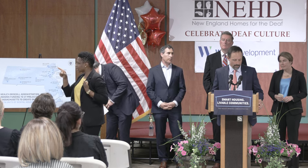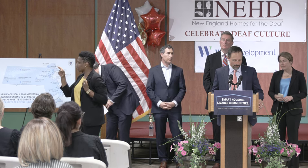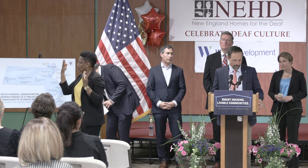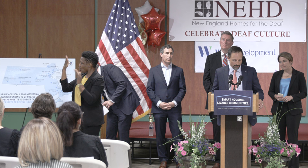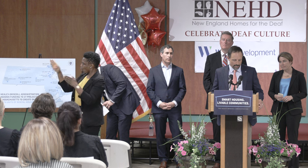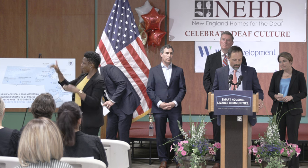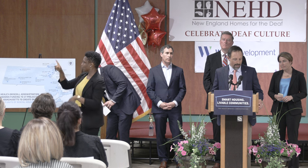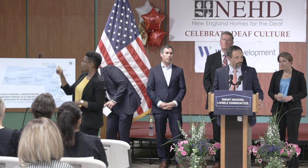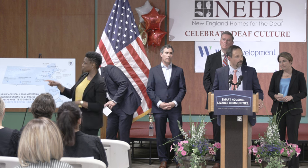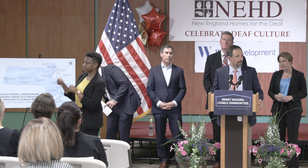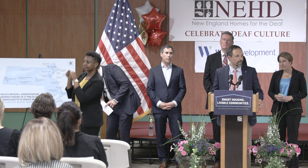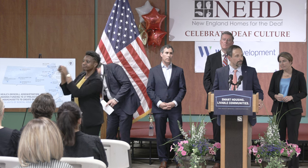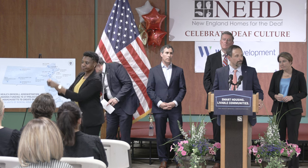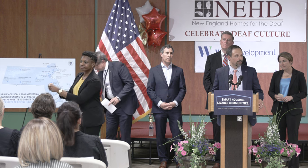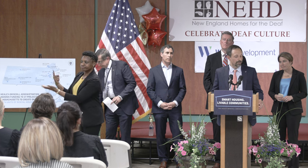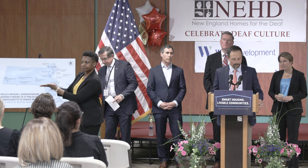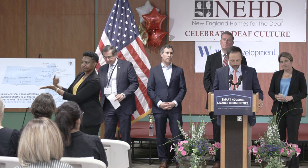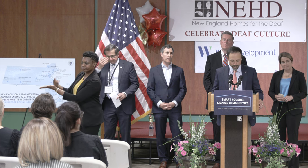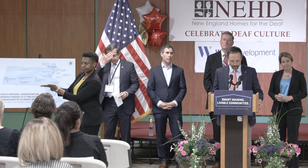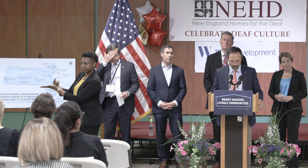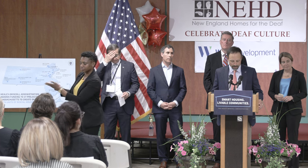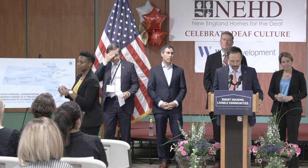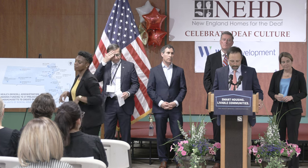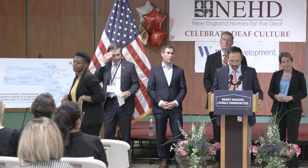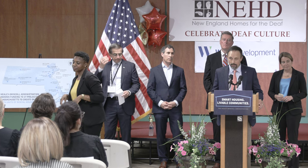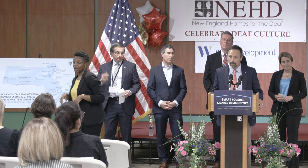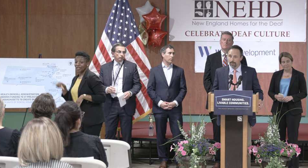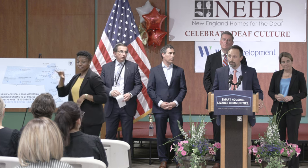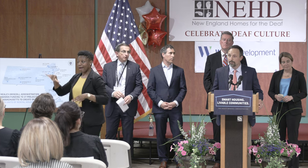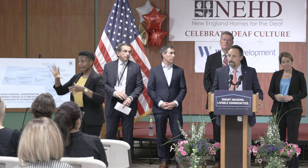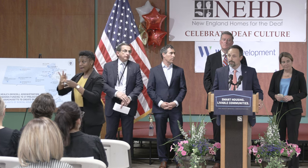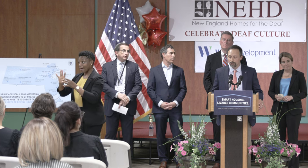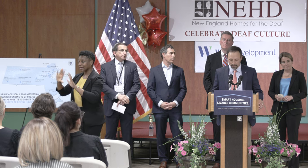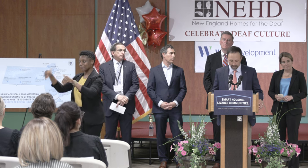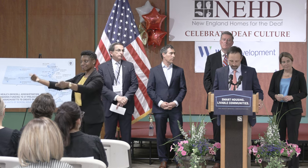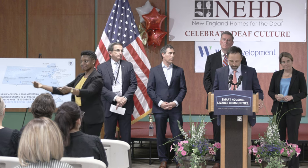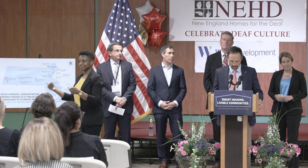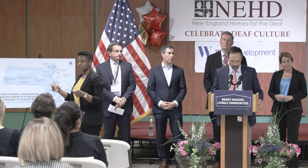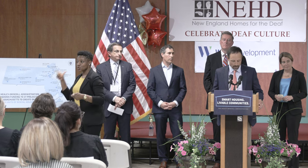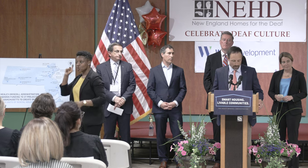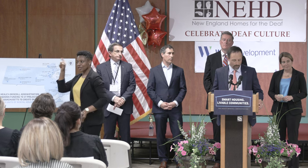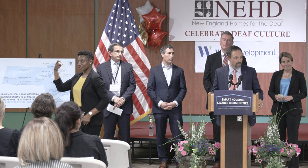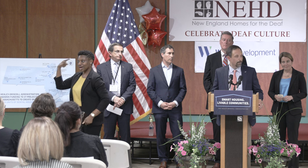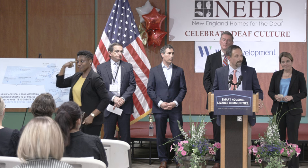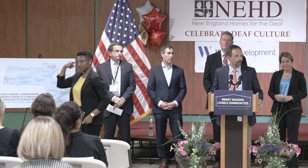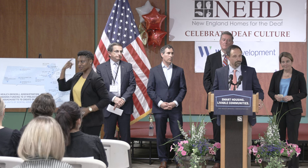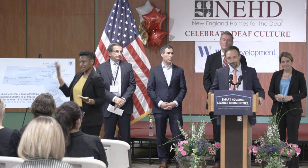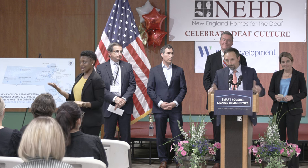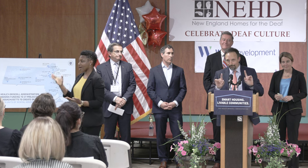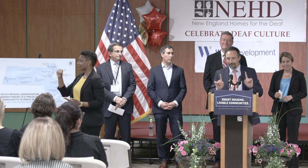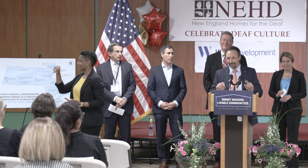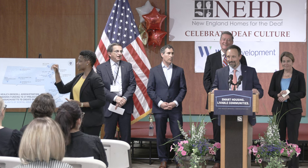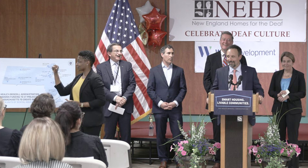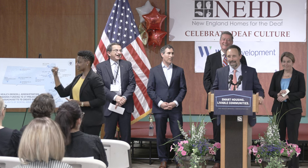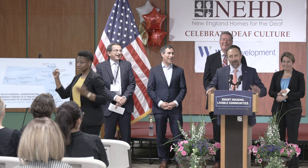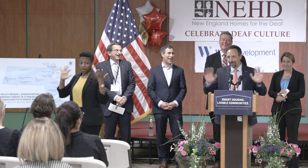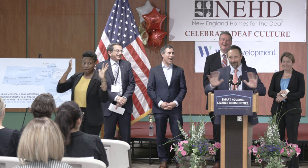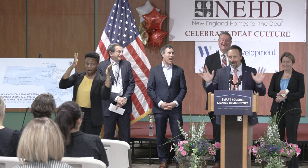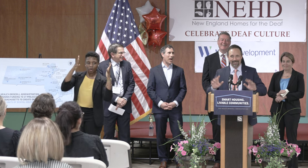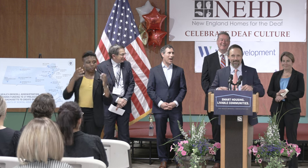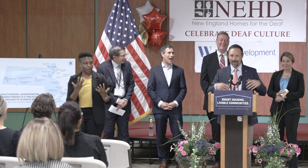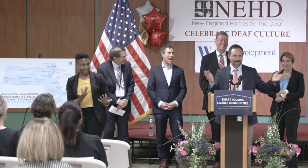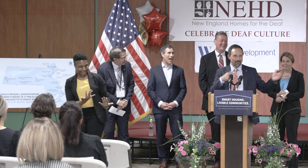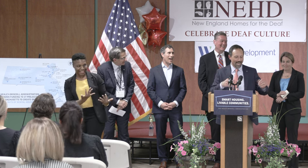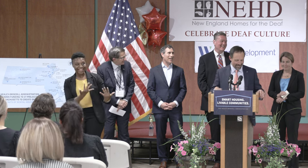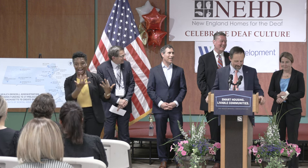and on that front it's my pleasure to introduce the governor of Massachusetts who has made I know